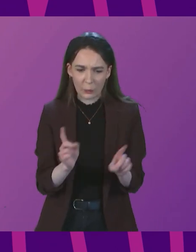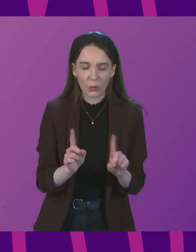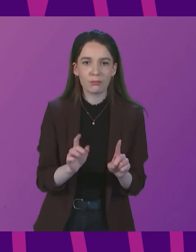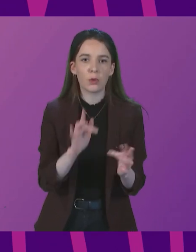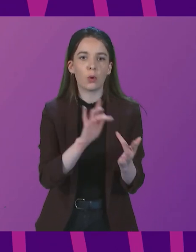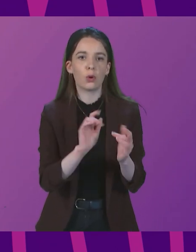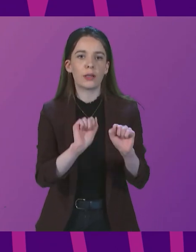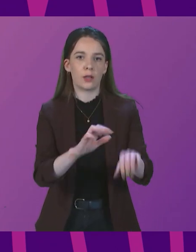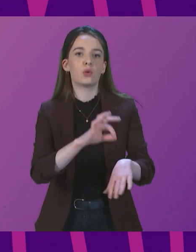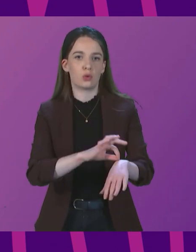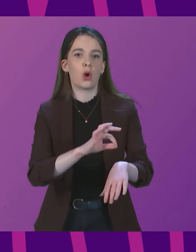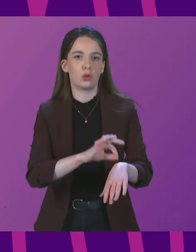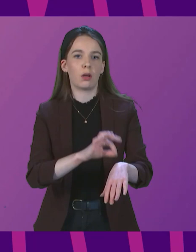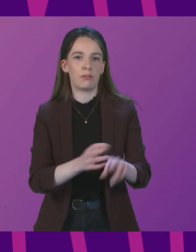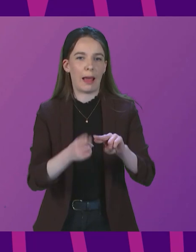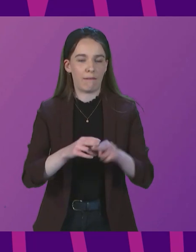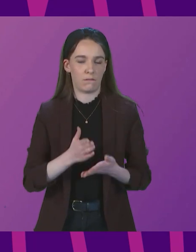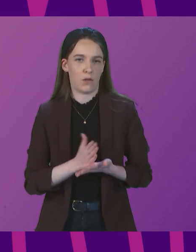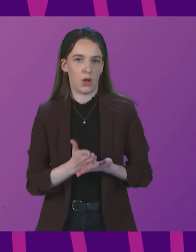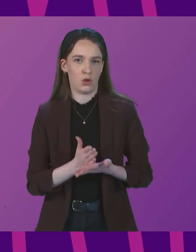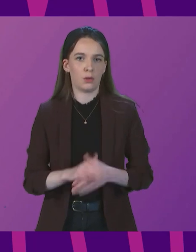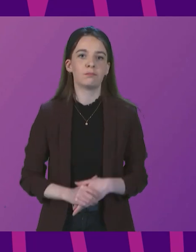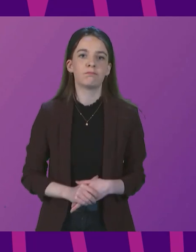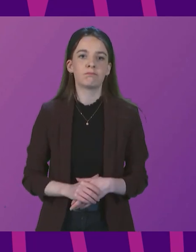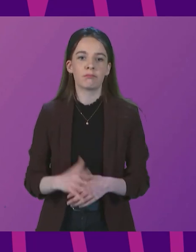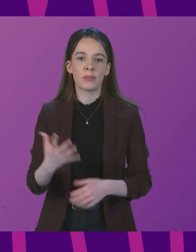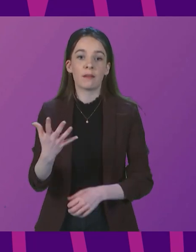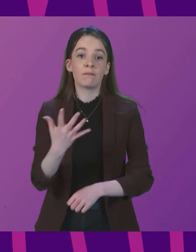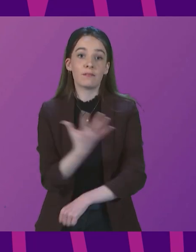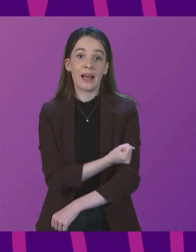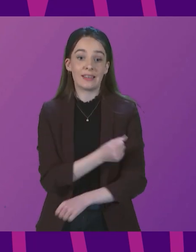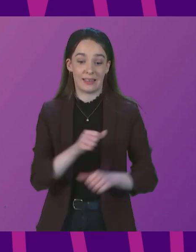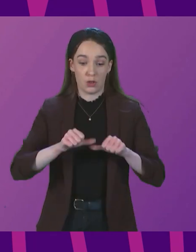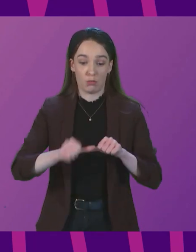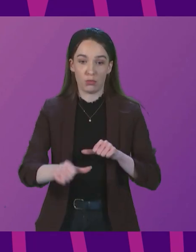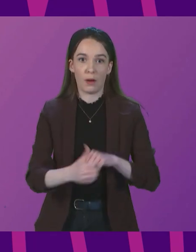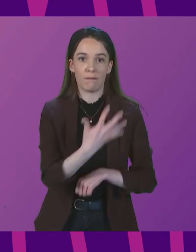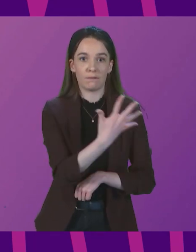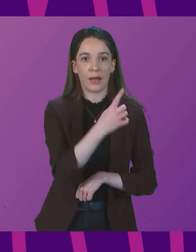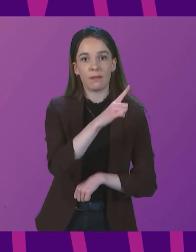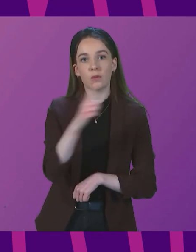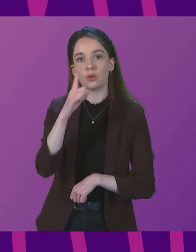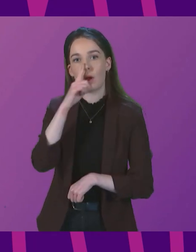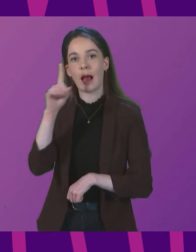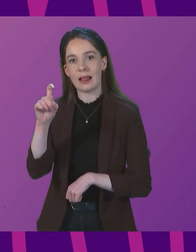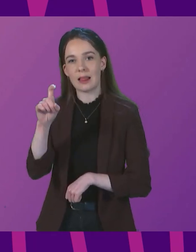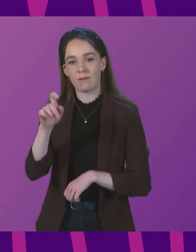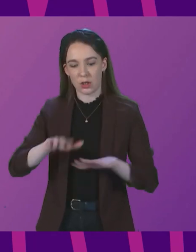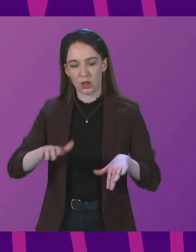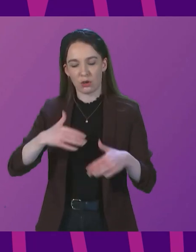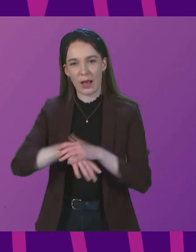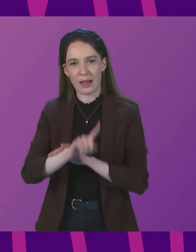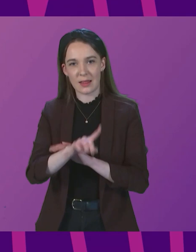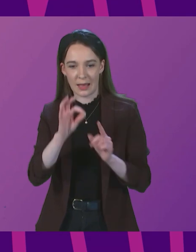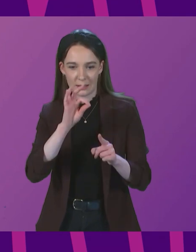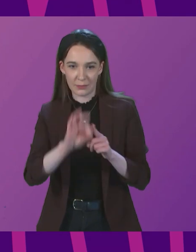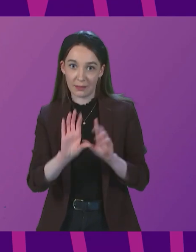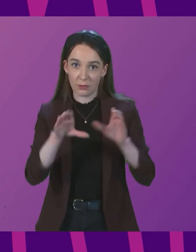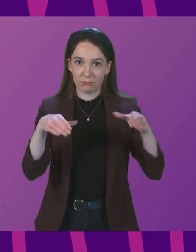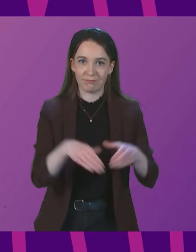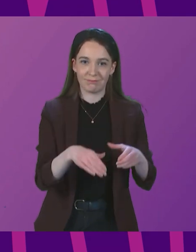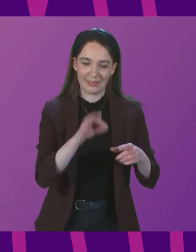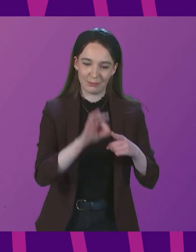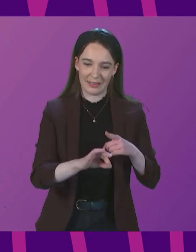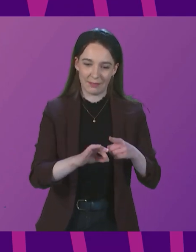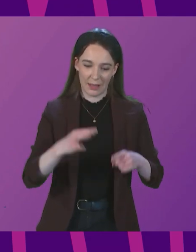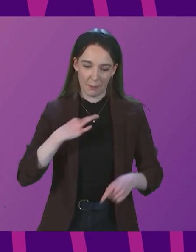In addition, the vaccination programme for 5 to 11-year-olds is underway. Children in that age group with specific medical